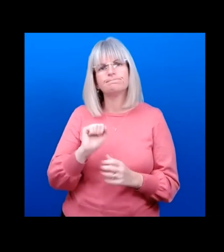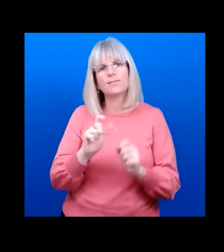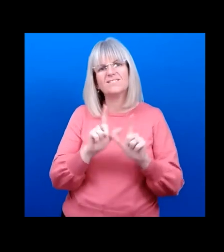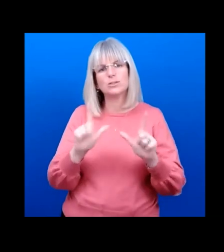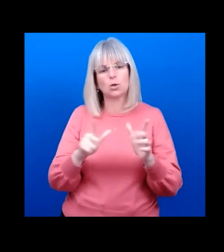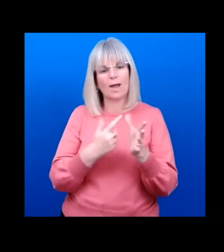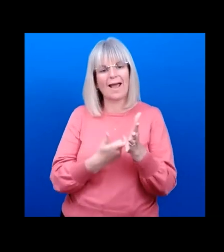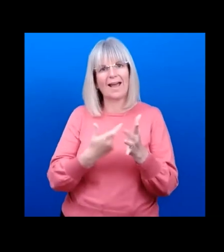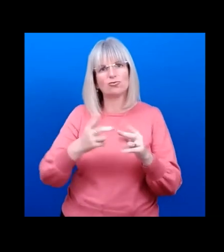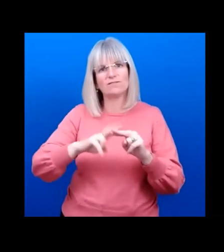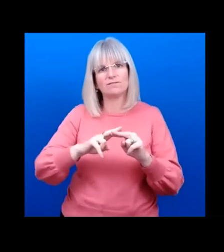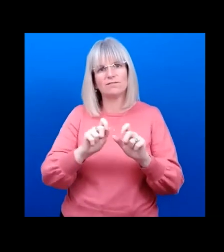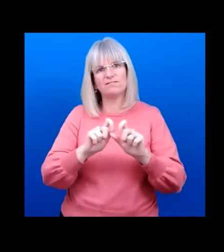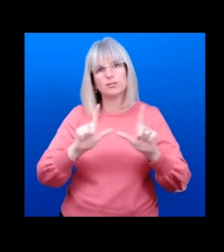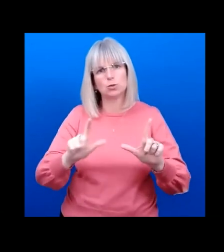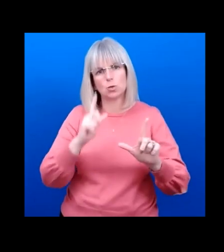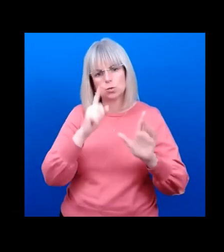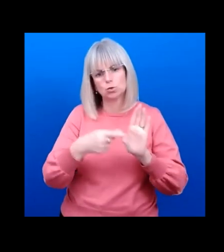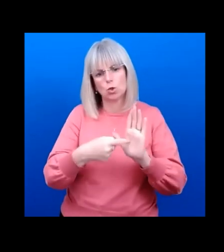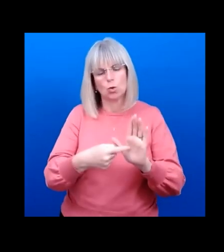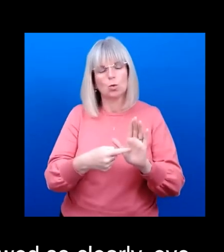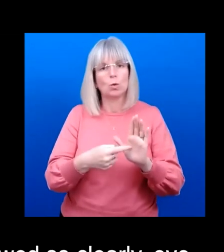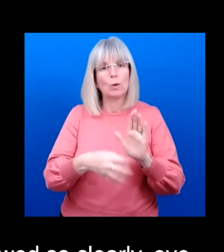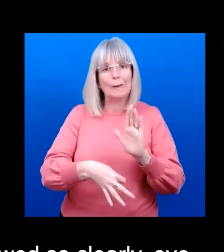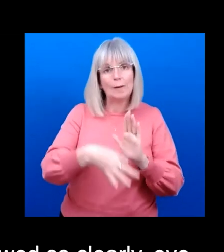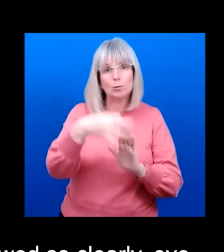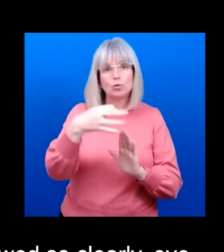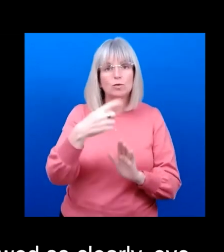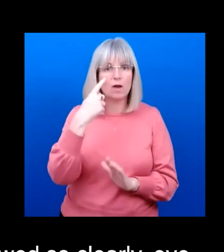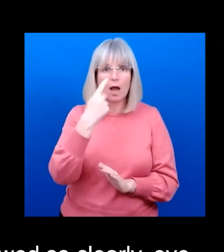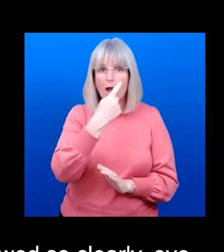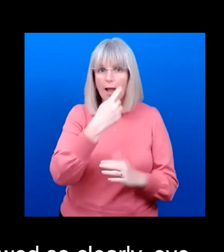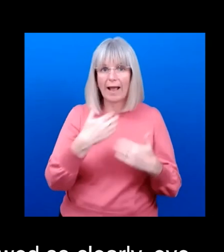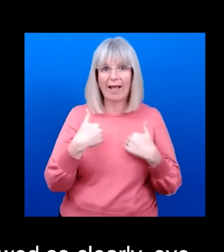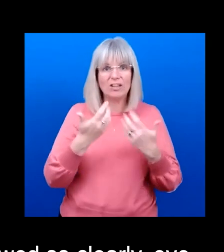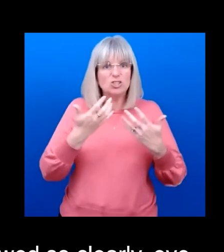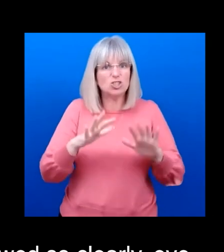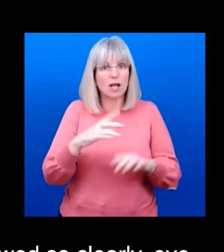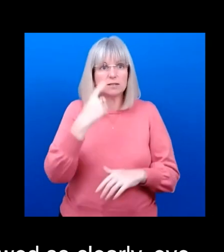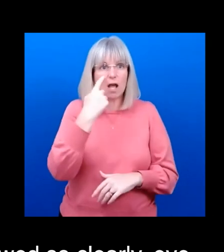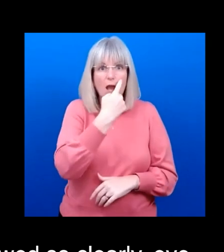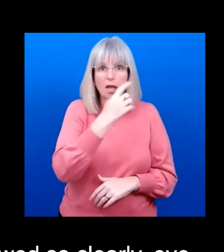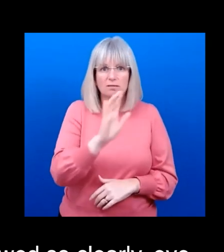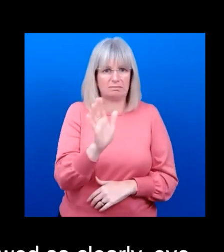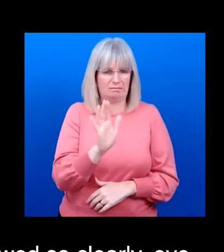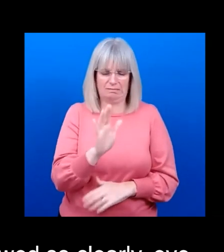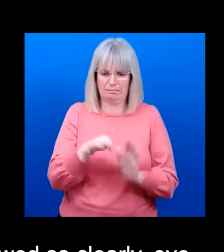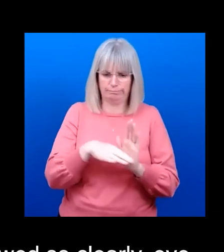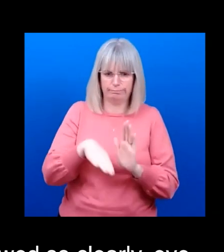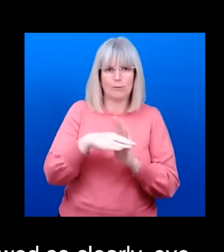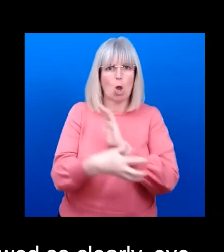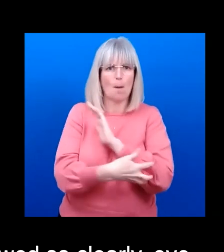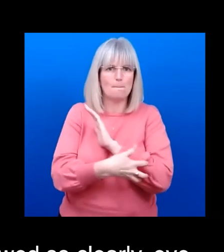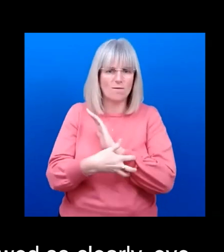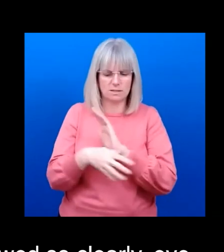health goes, of course, much wider. Improving eye health helps reduce poverty, delivers good quality education, decent work, and gender